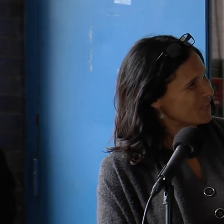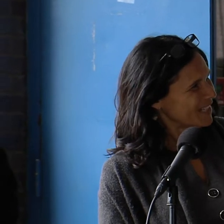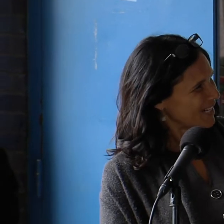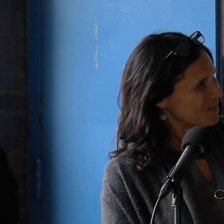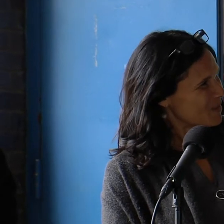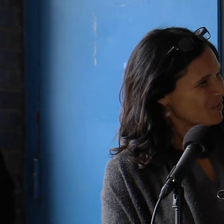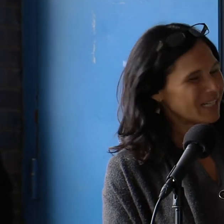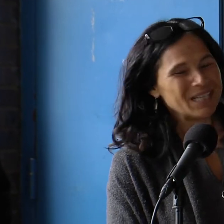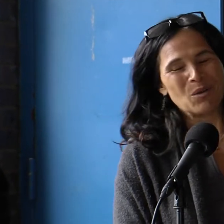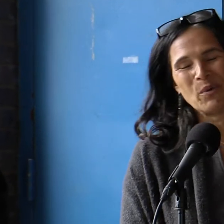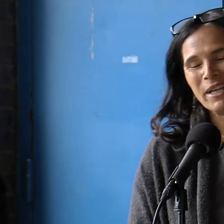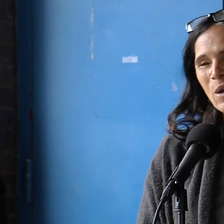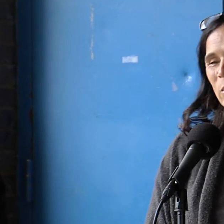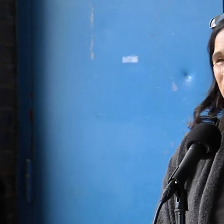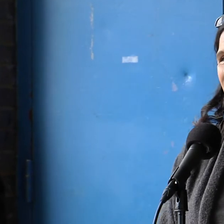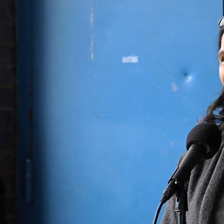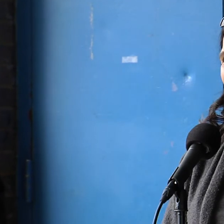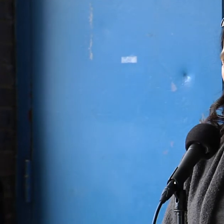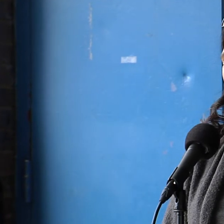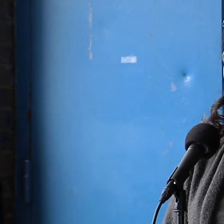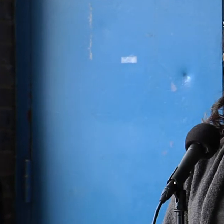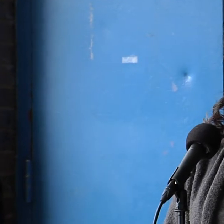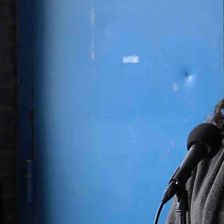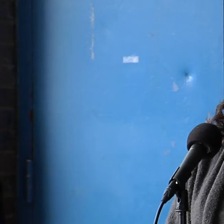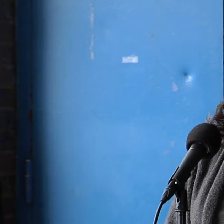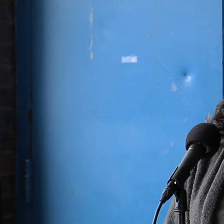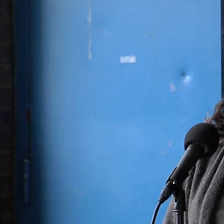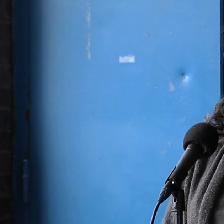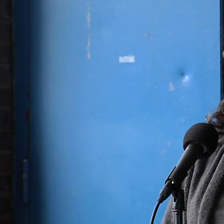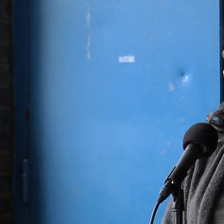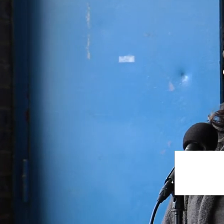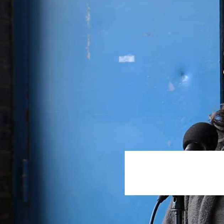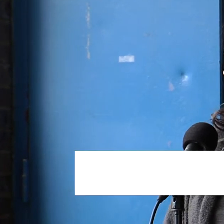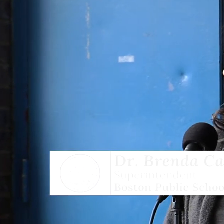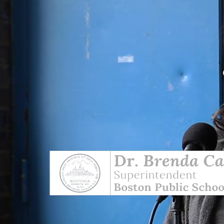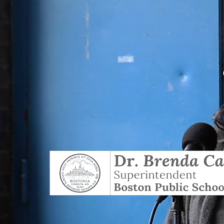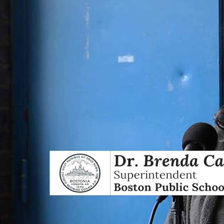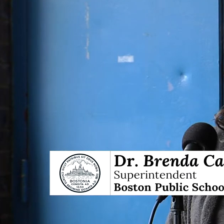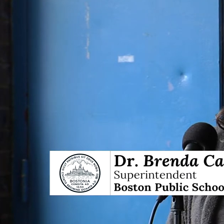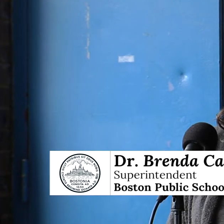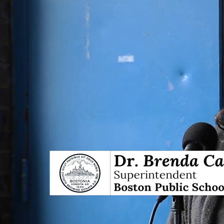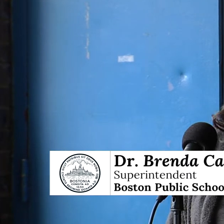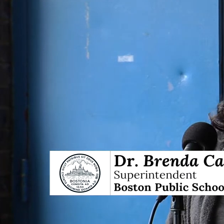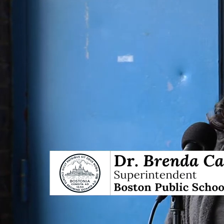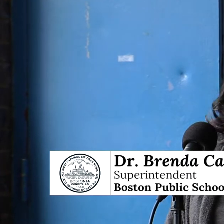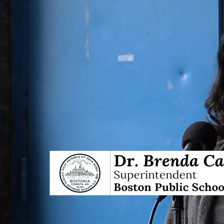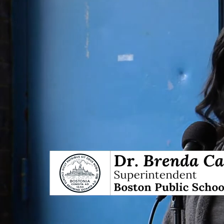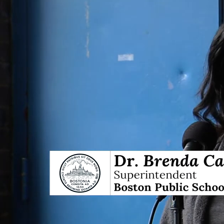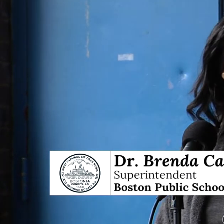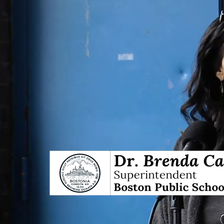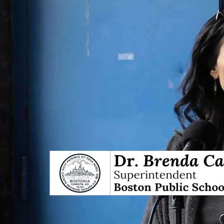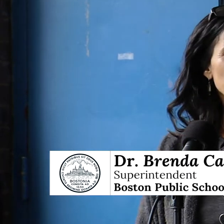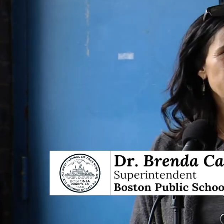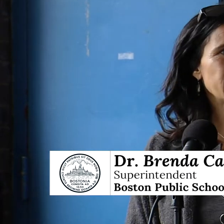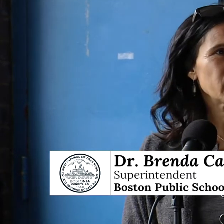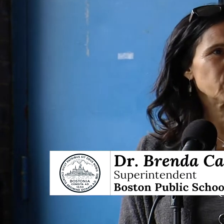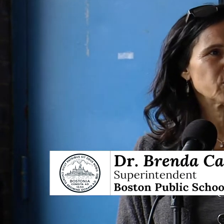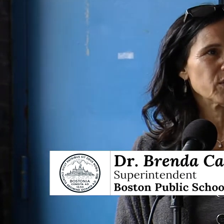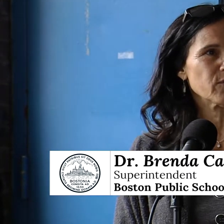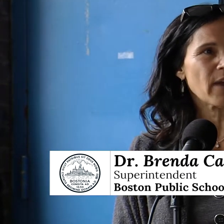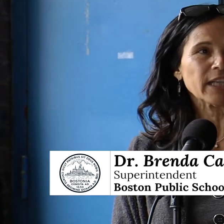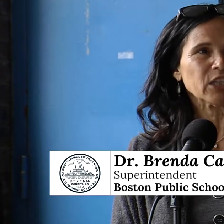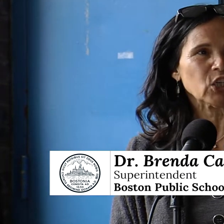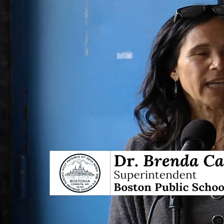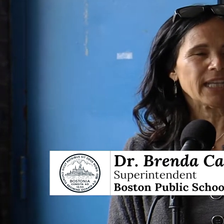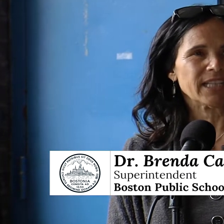can't be more excited about it. We announced this last week and we are just incredibly hopeful for the buildings that our